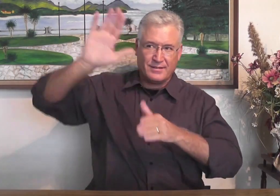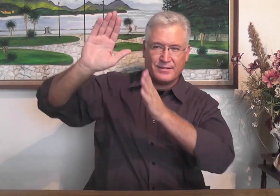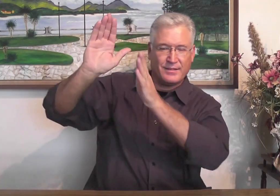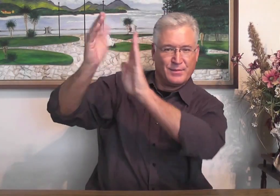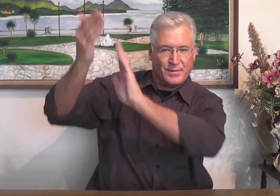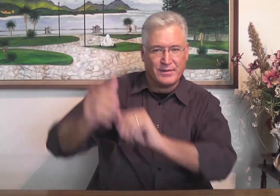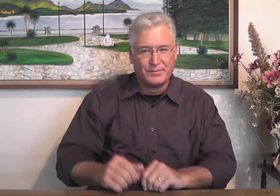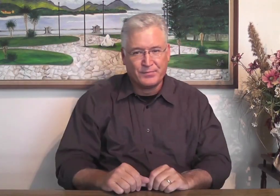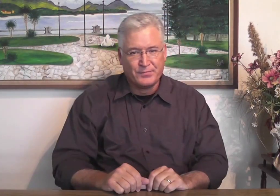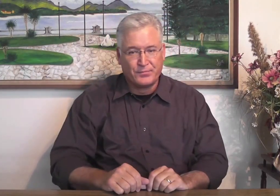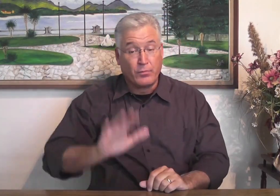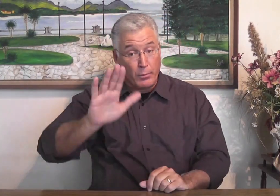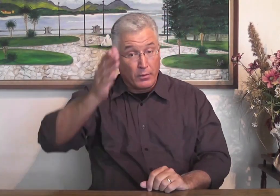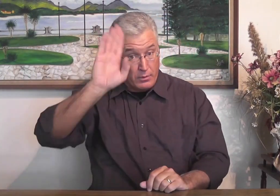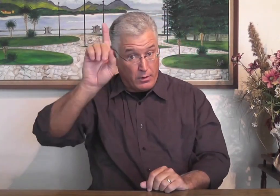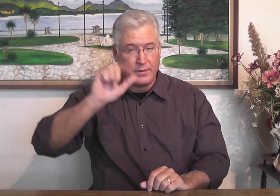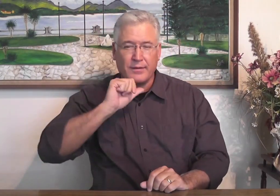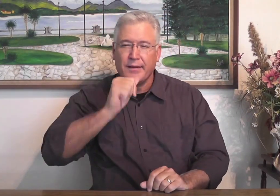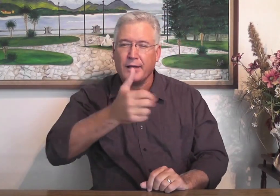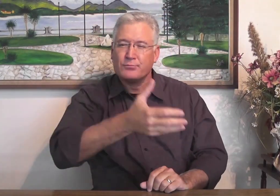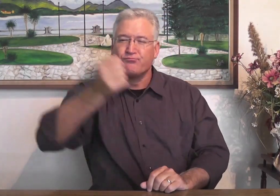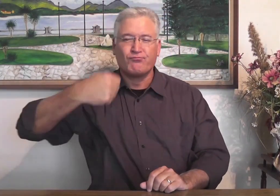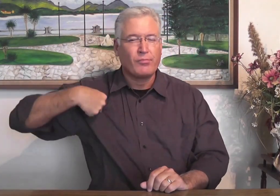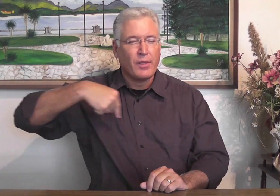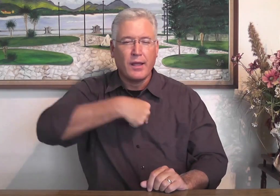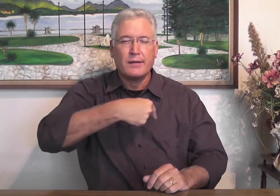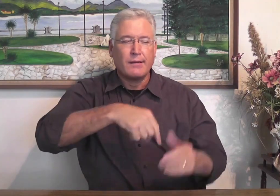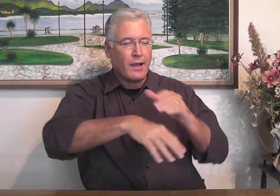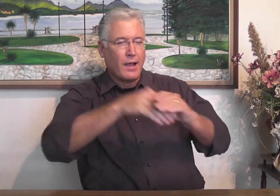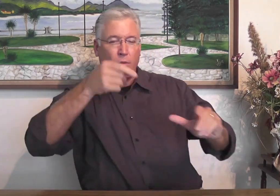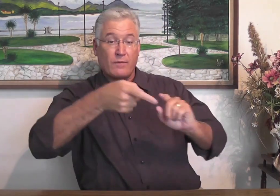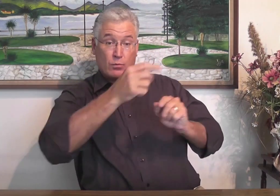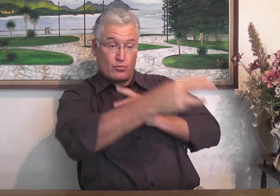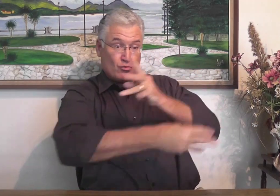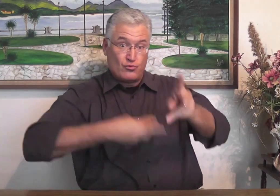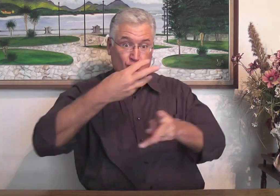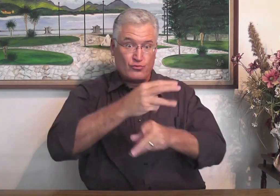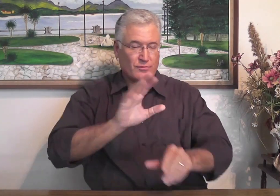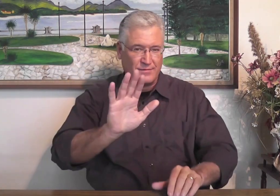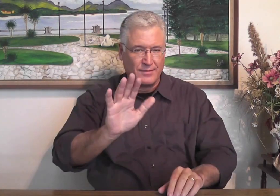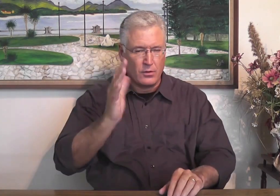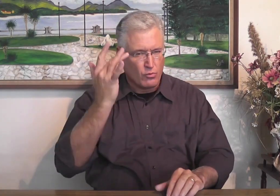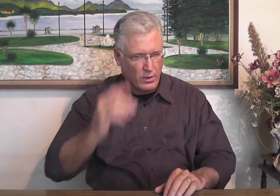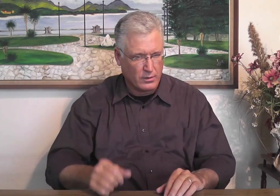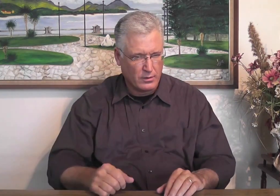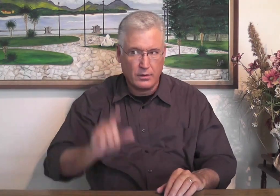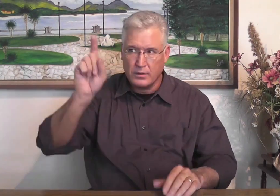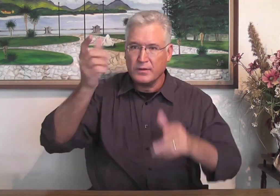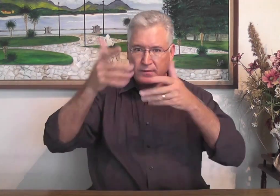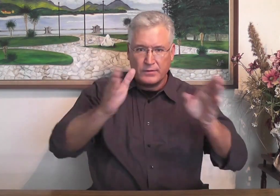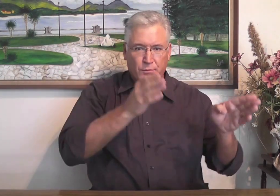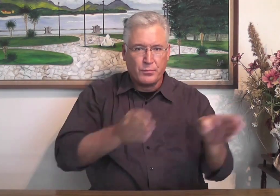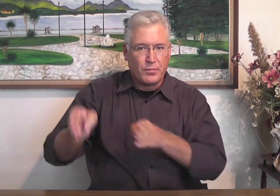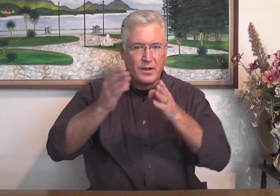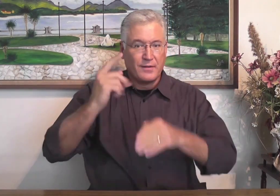Father accepts us in his presence. God the Father takes us out of the world? No. Why?